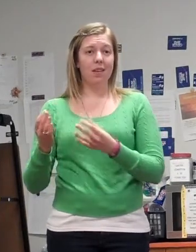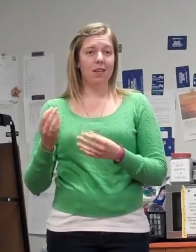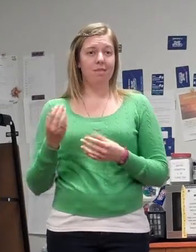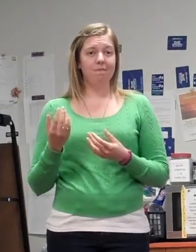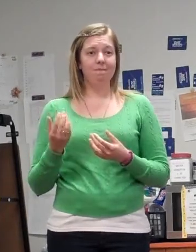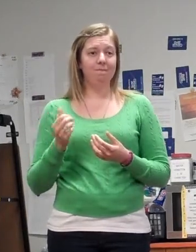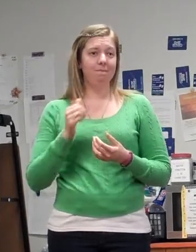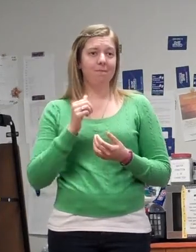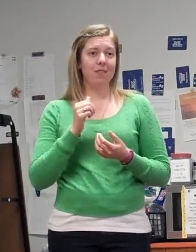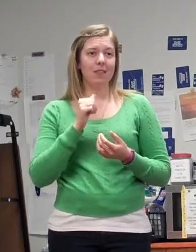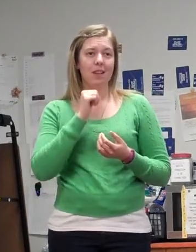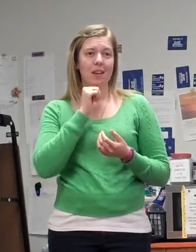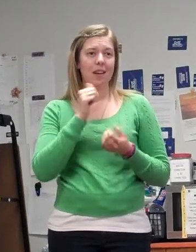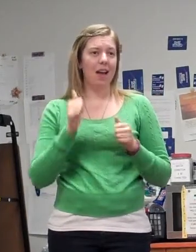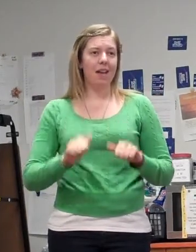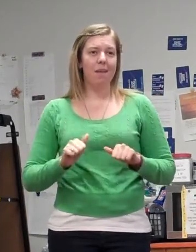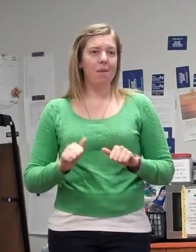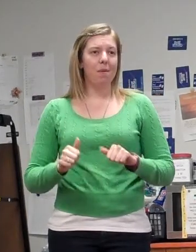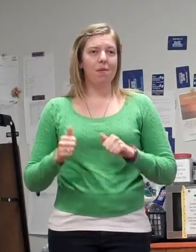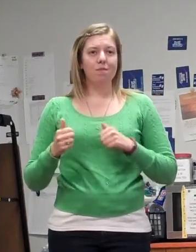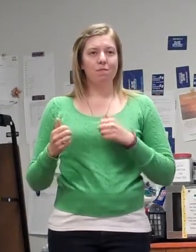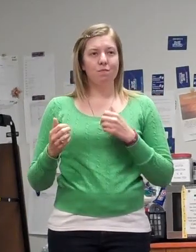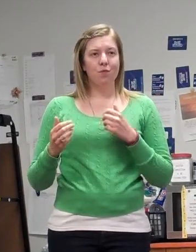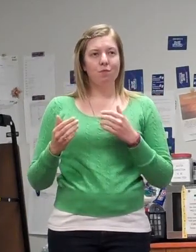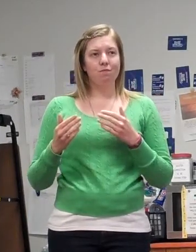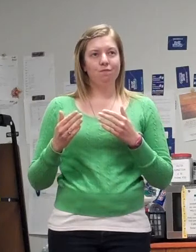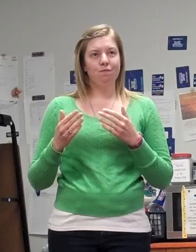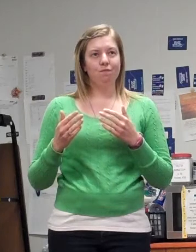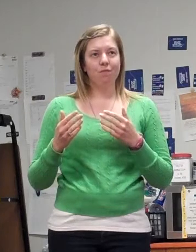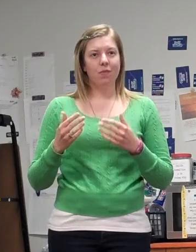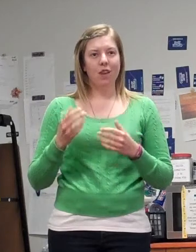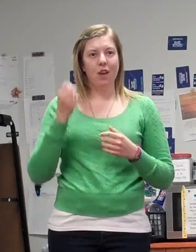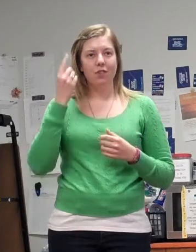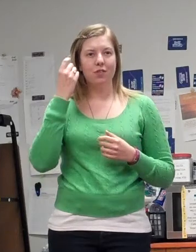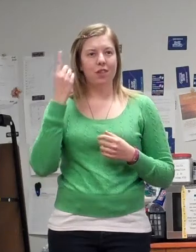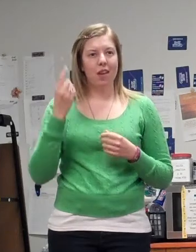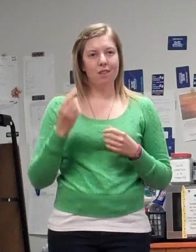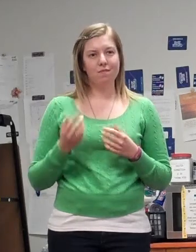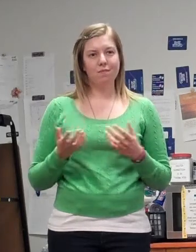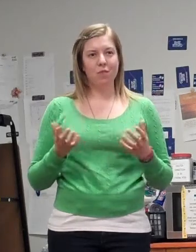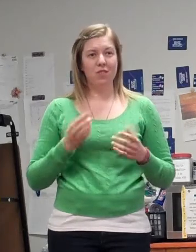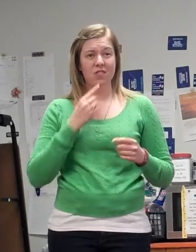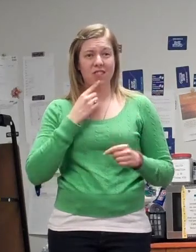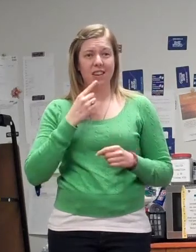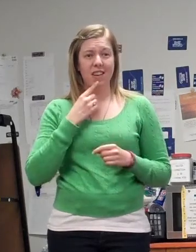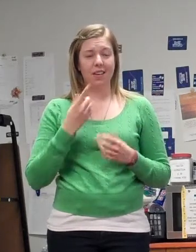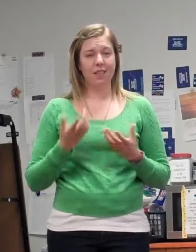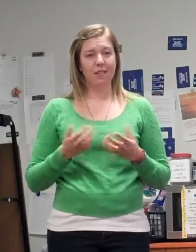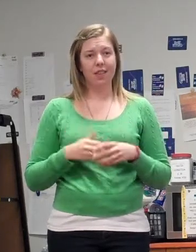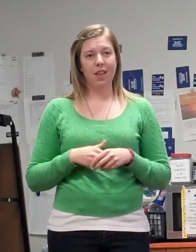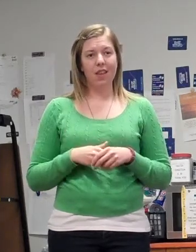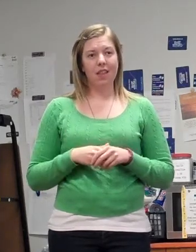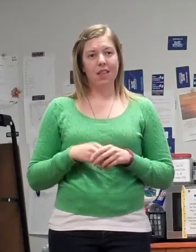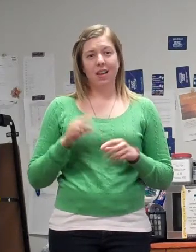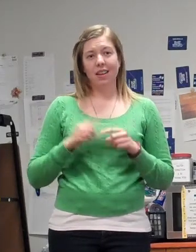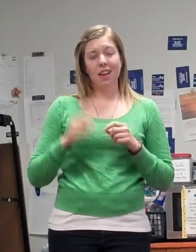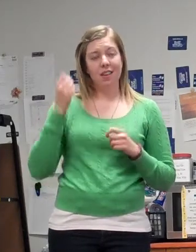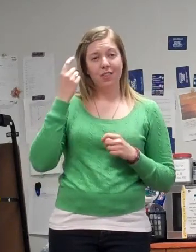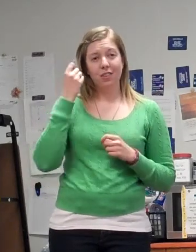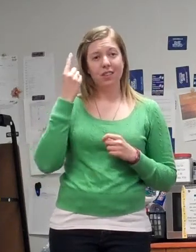past that. And they don't hear how it happened or what is going on or why didn't you save them. Sometimes they'll grab you and just